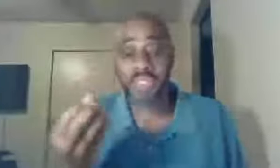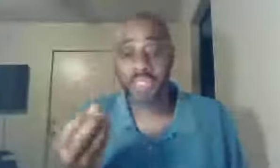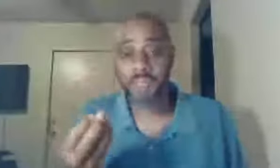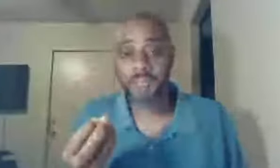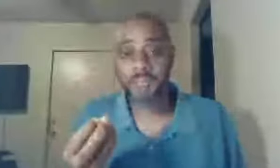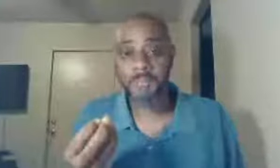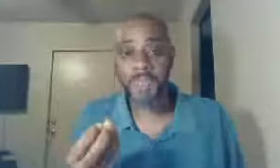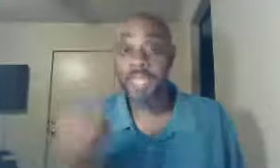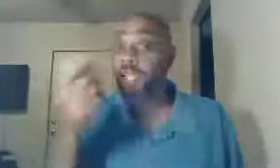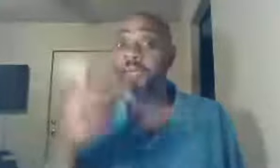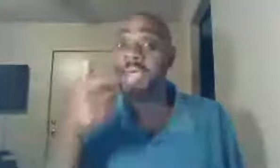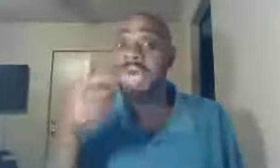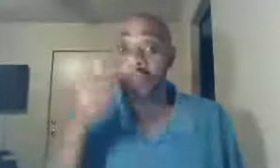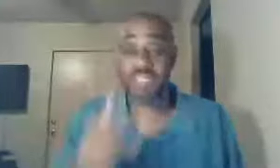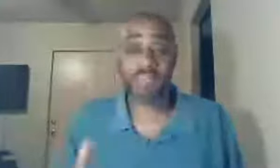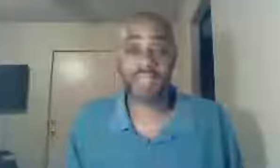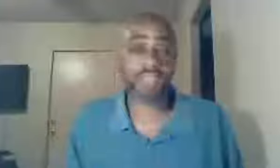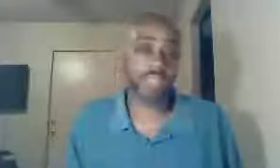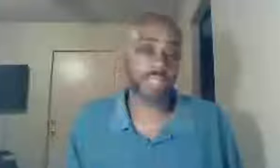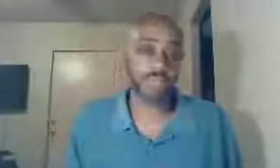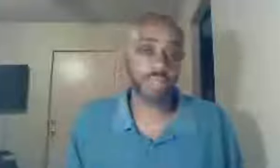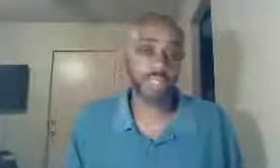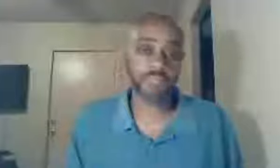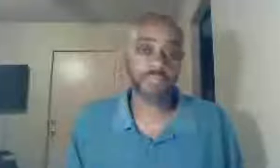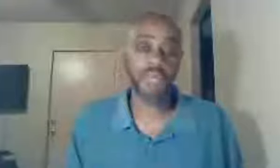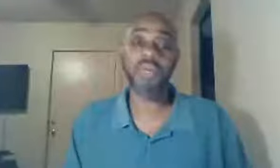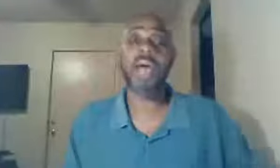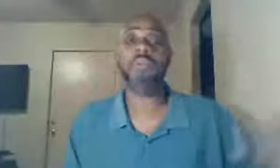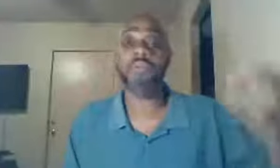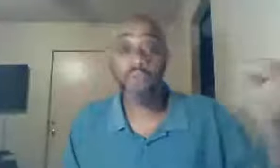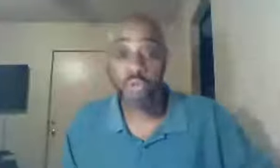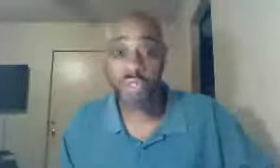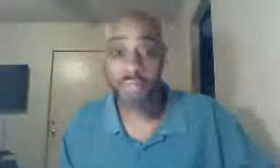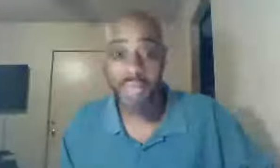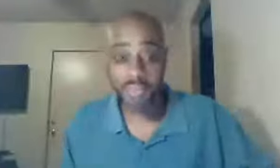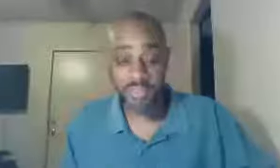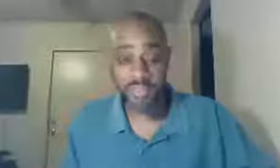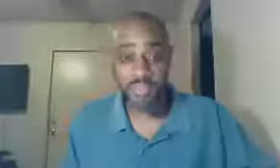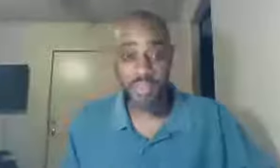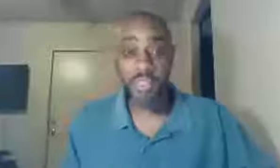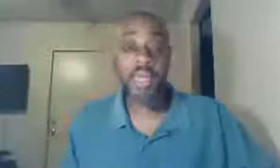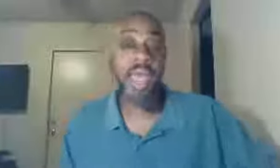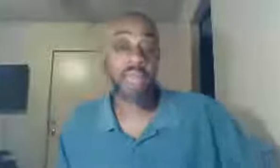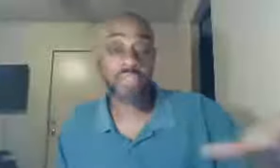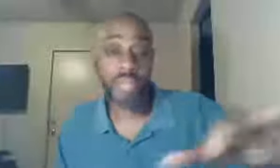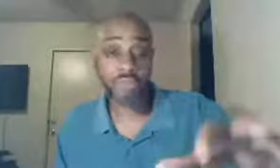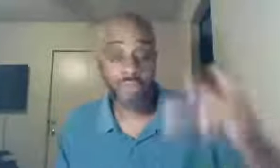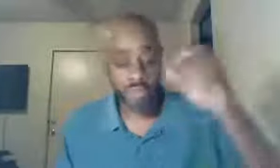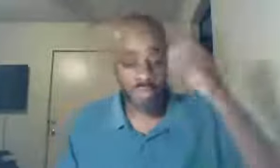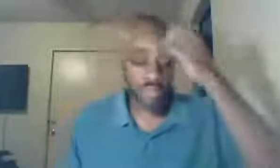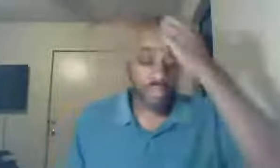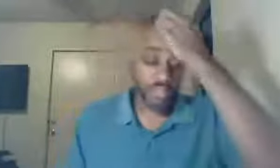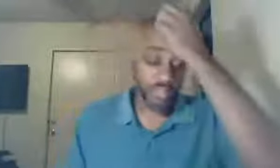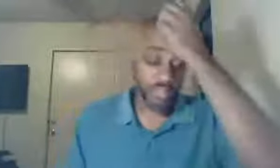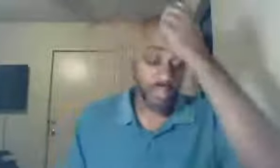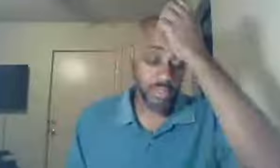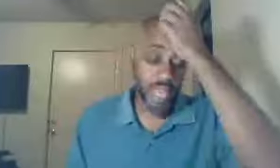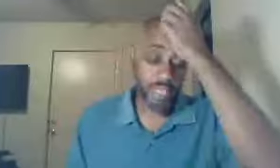it, including, I suspect, his testimony, of what happened on the road, to Damascus, Acts chapter 9,